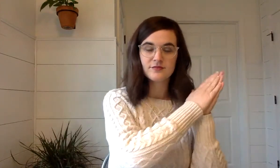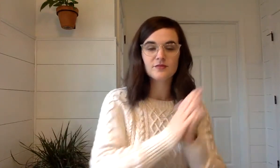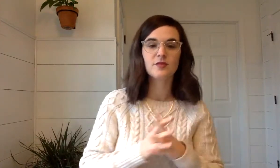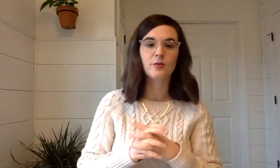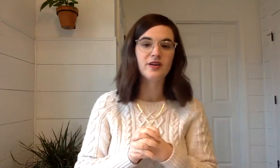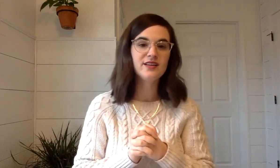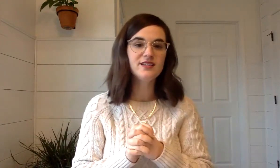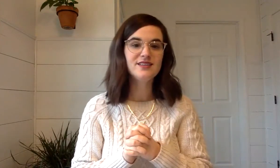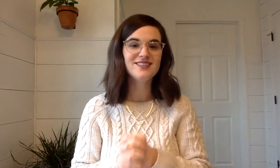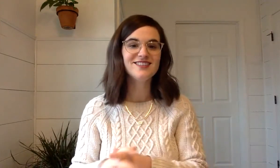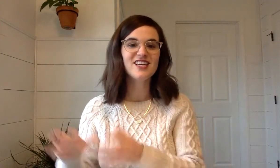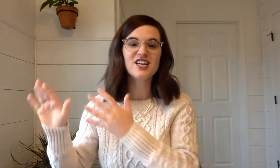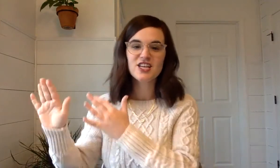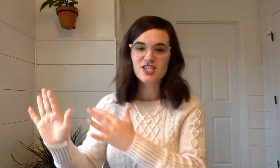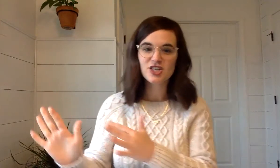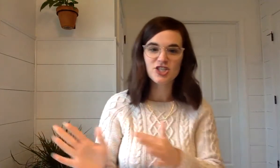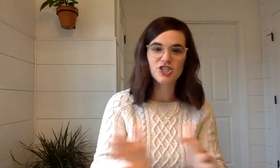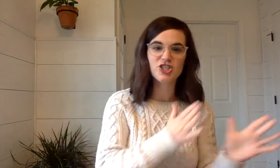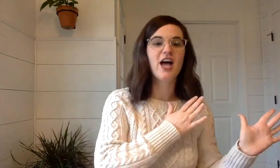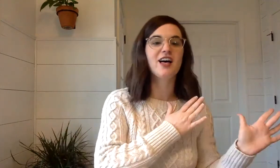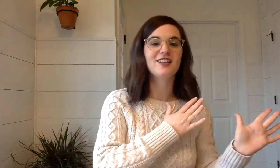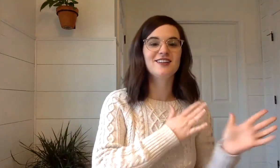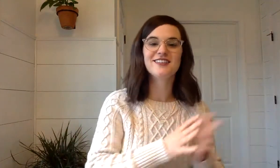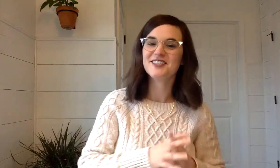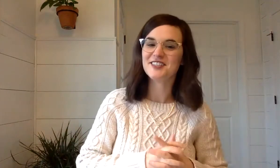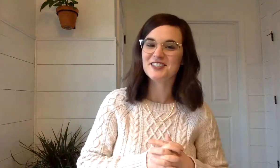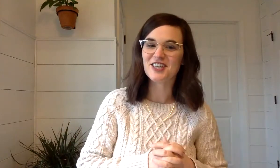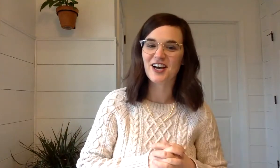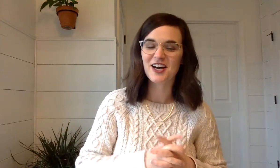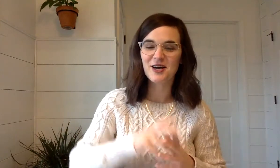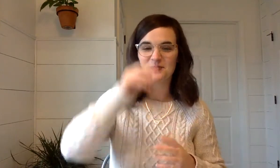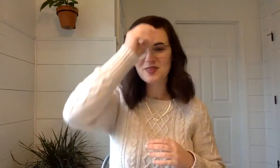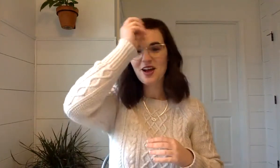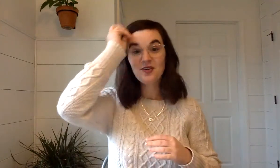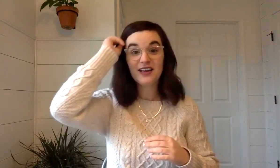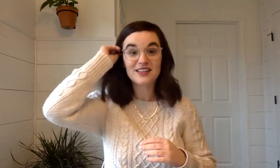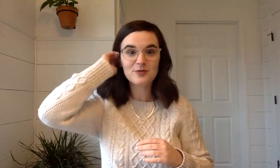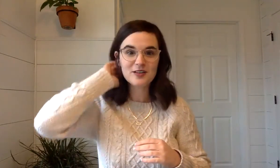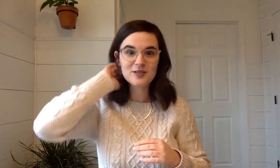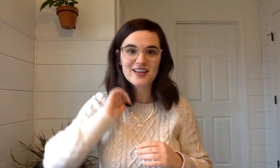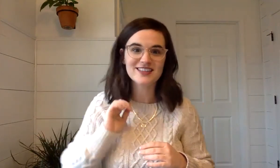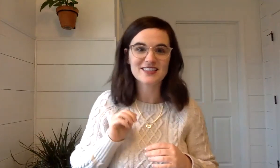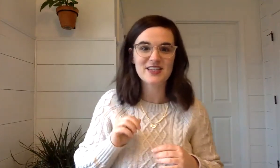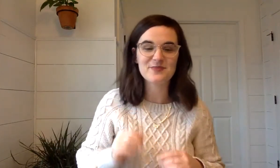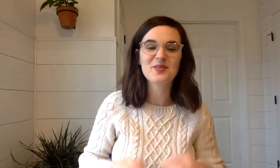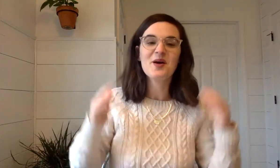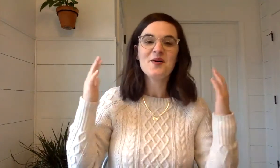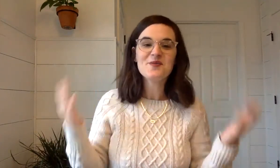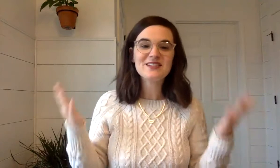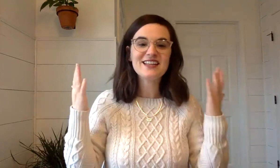The word is shell. Good job. All right. Let's move on to our next activity. What's at